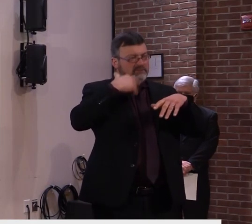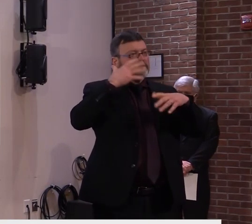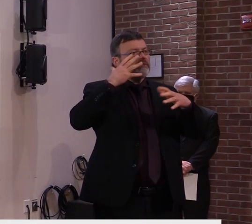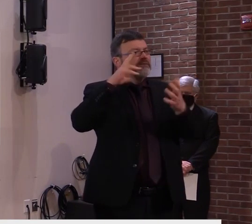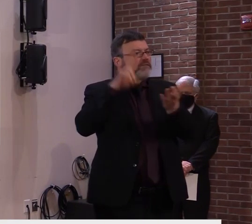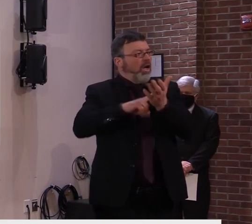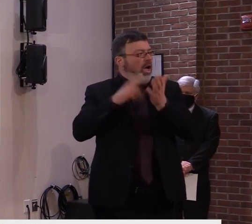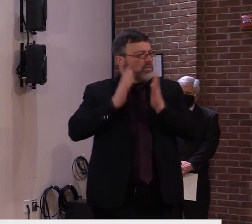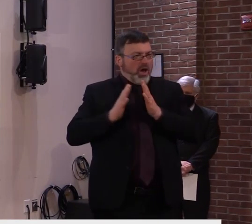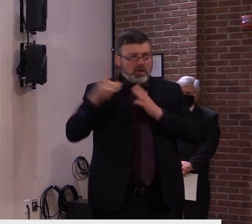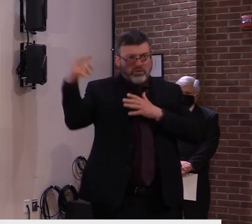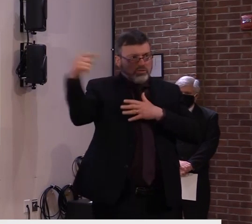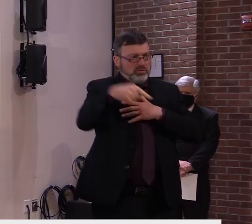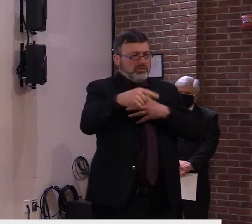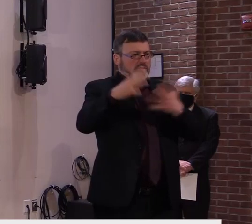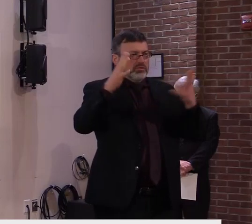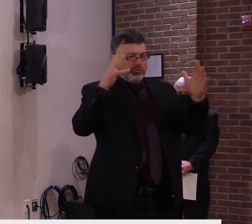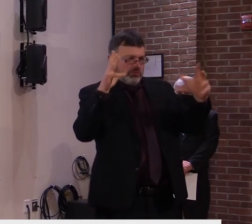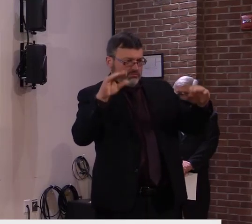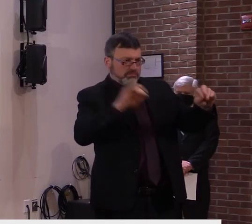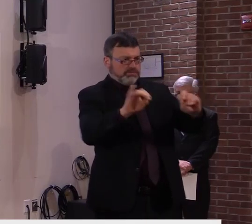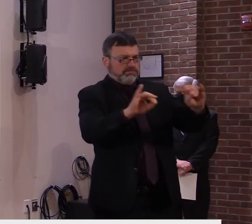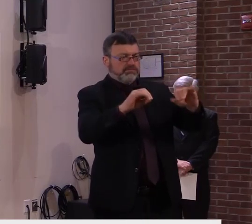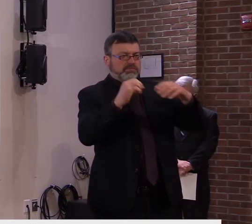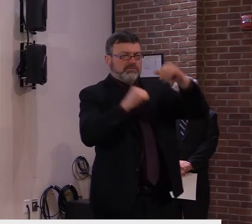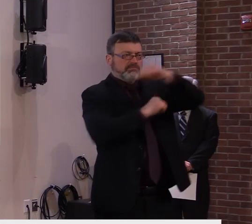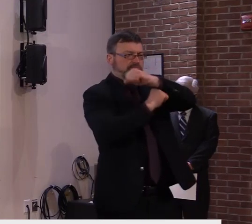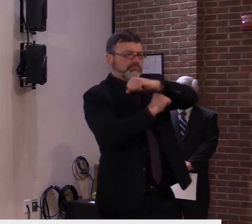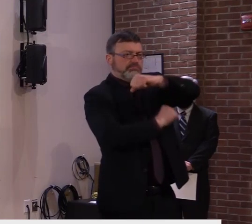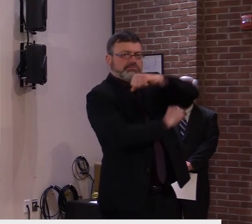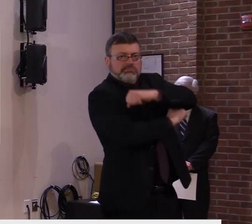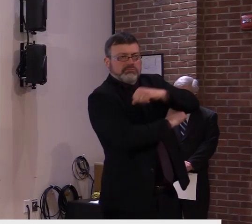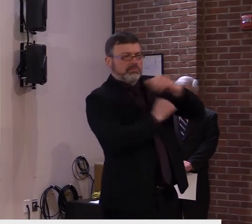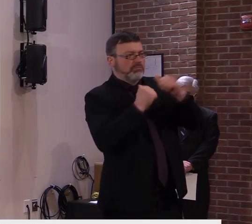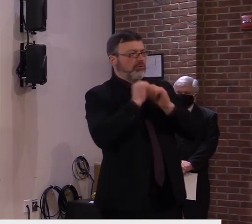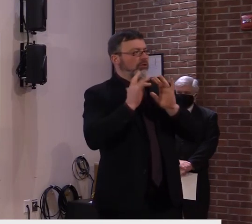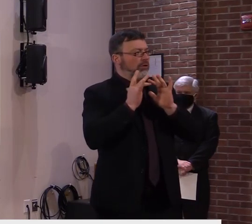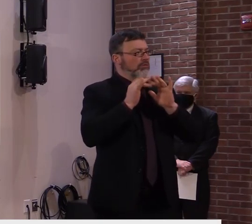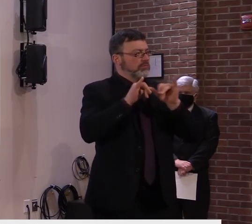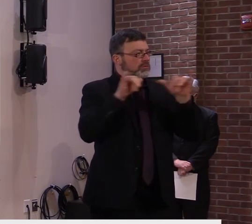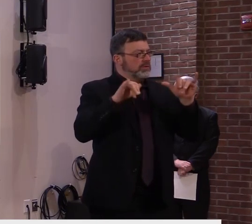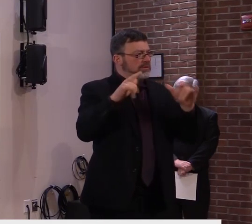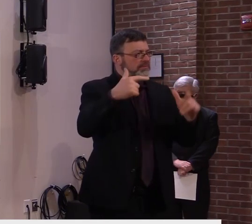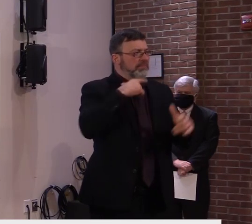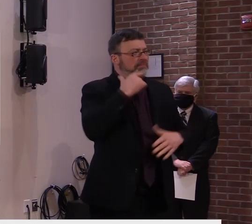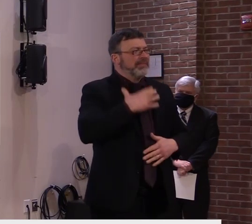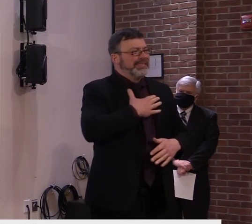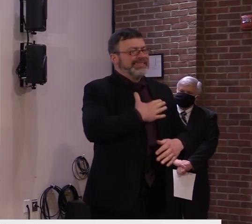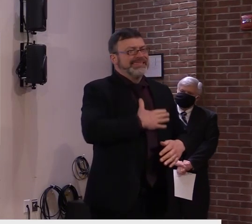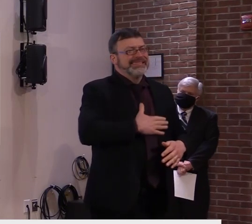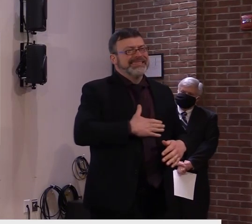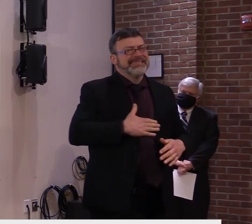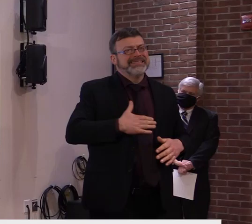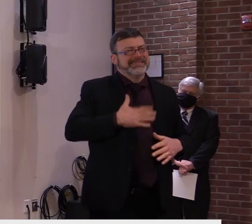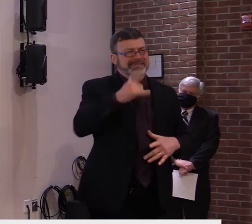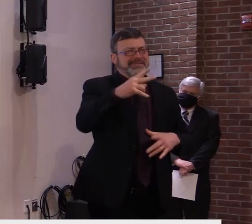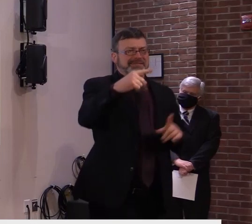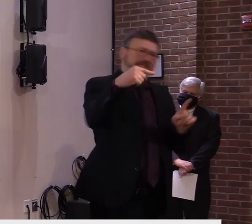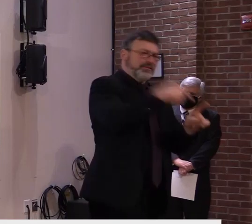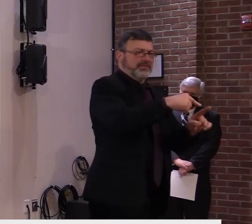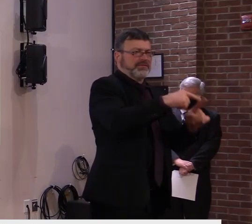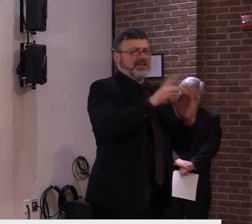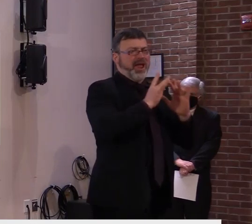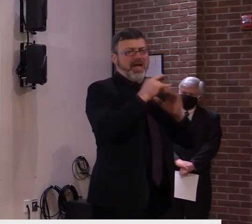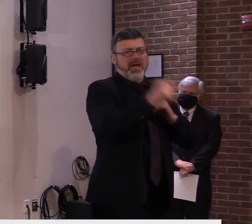again, we advocate for people to go online. That's the best way to do